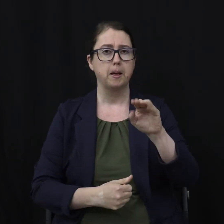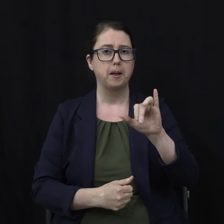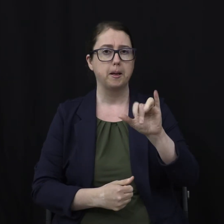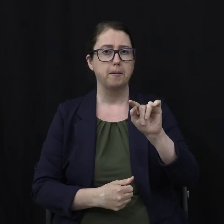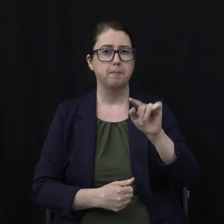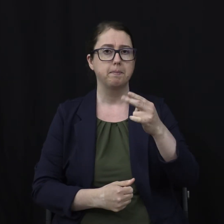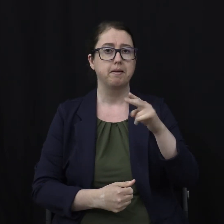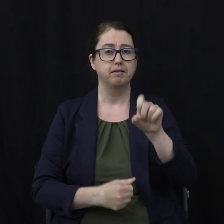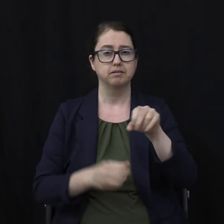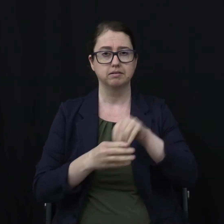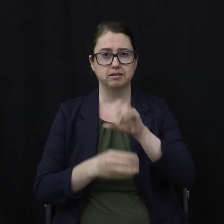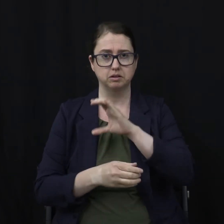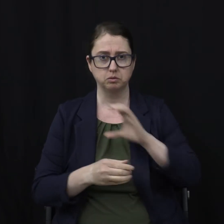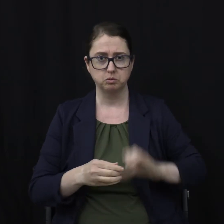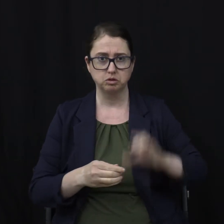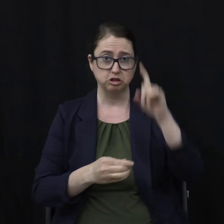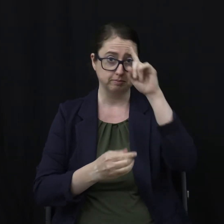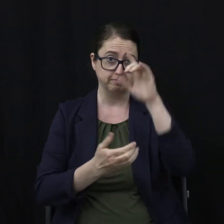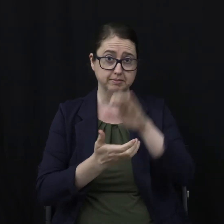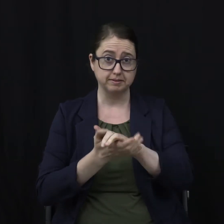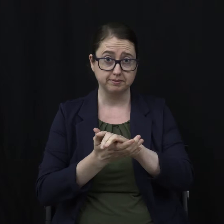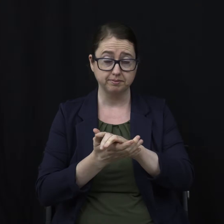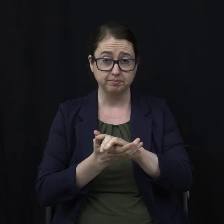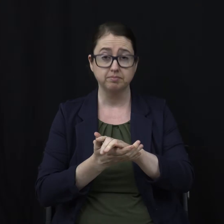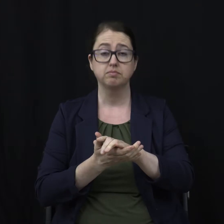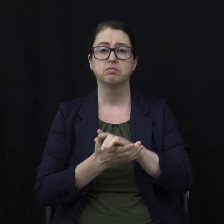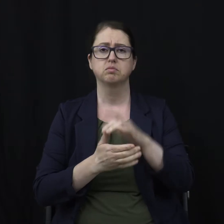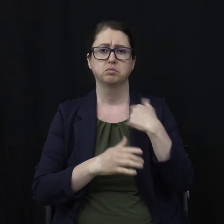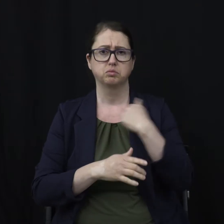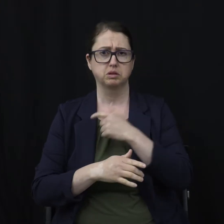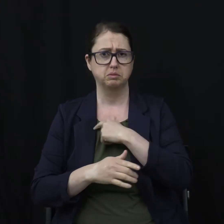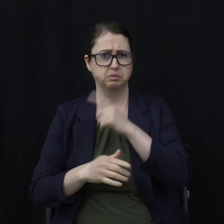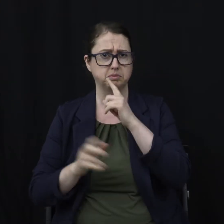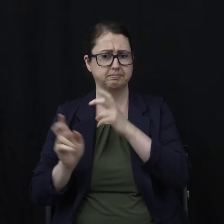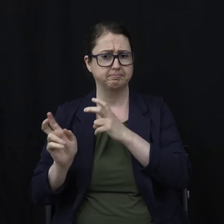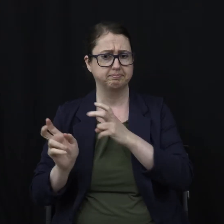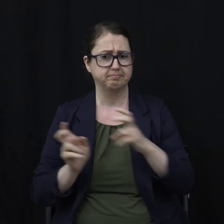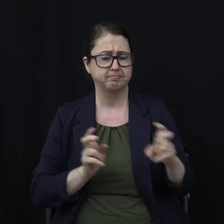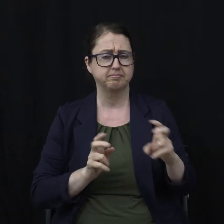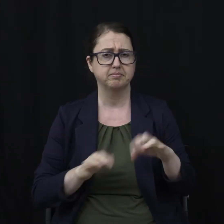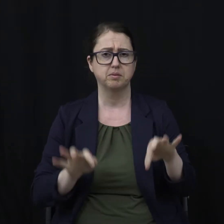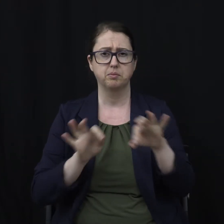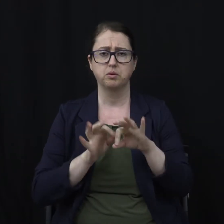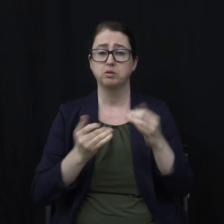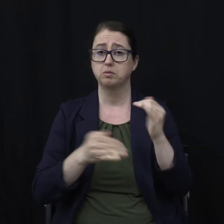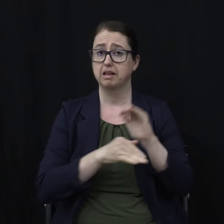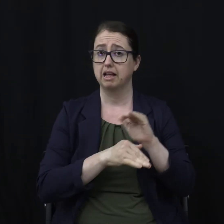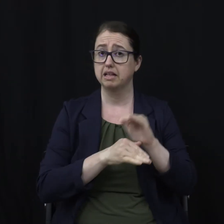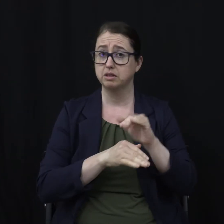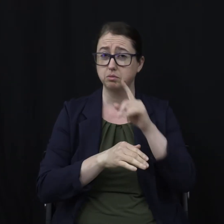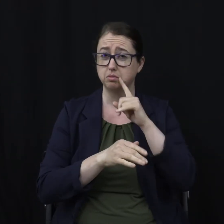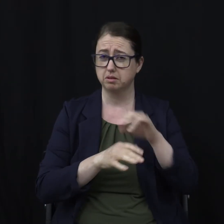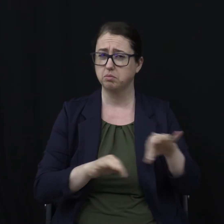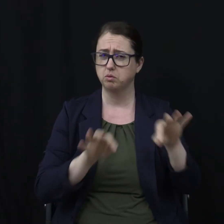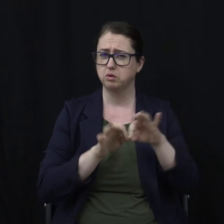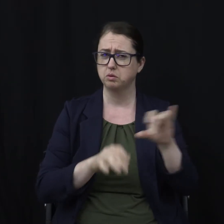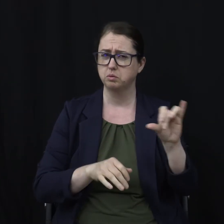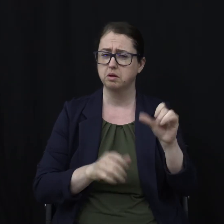very important topics over the past few evenings. Tonight, another very important presentation, one that is misunderstood by